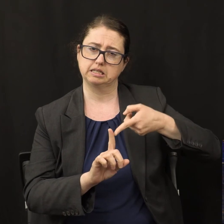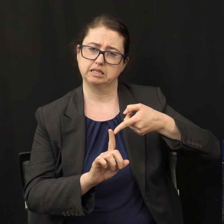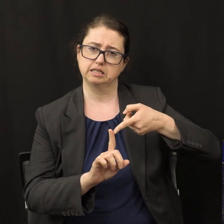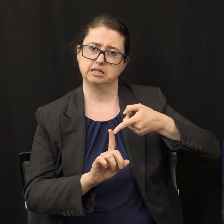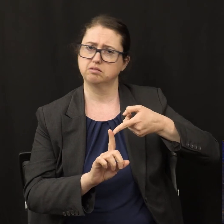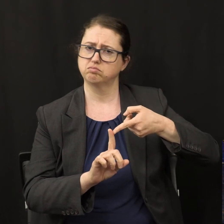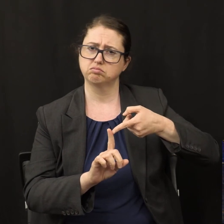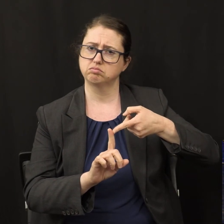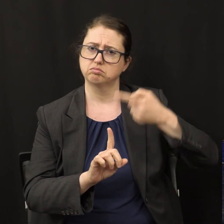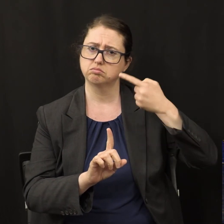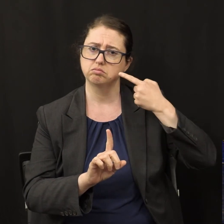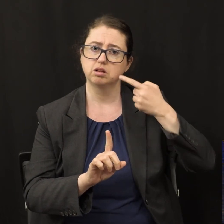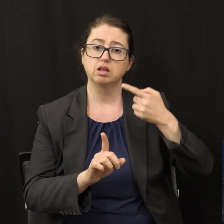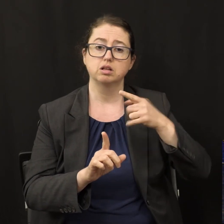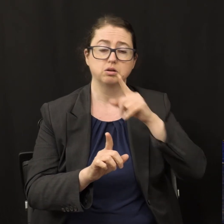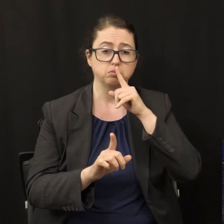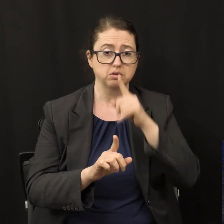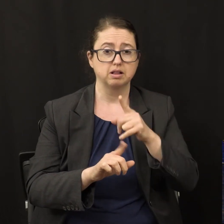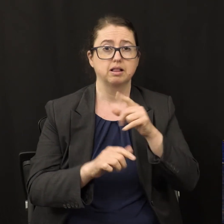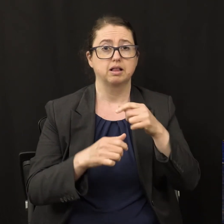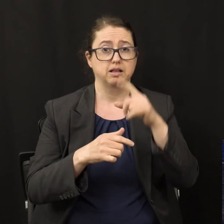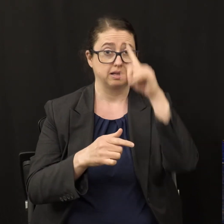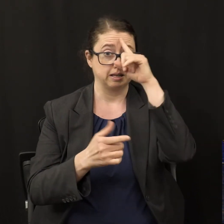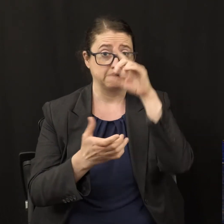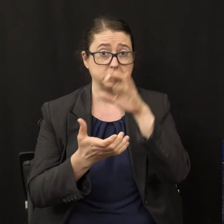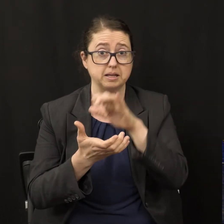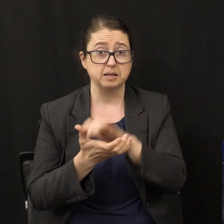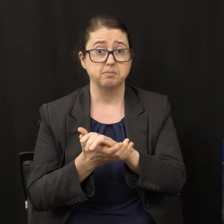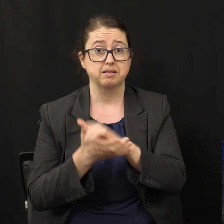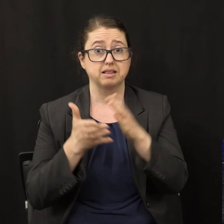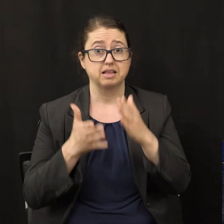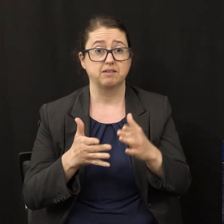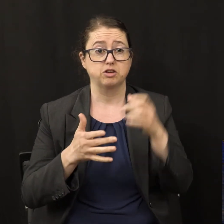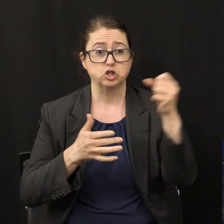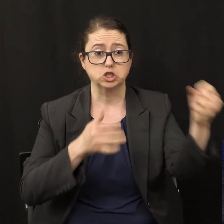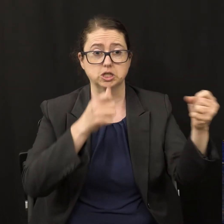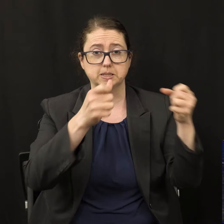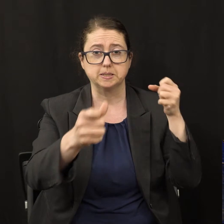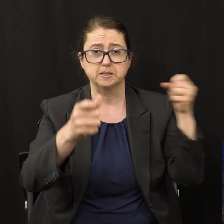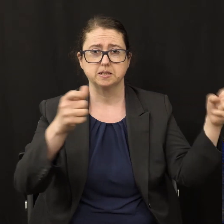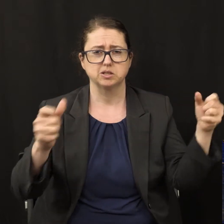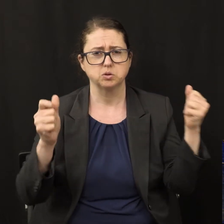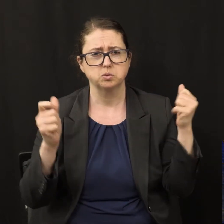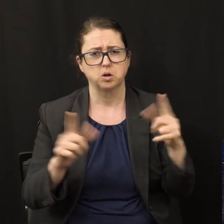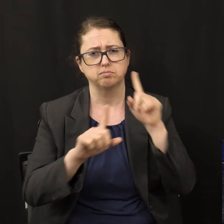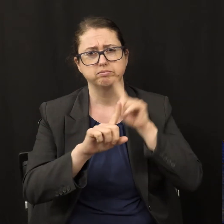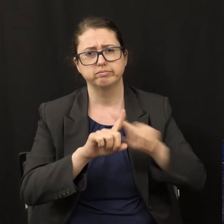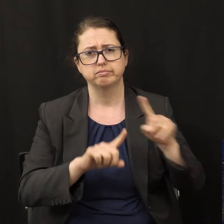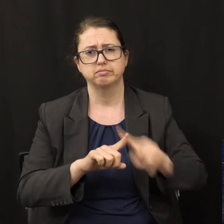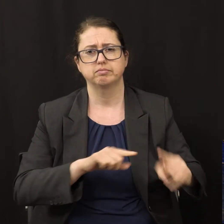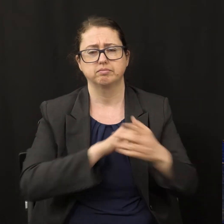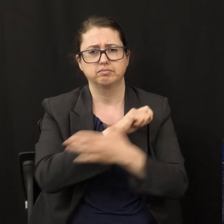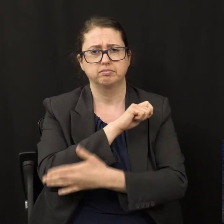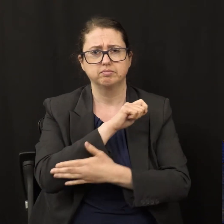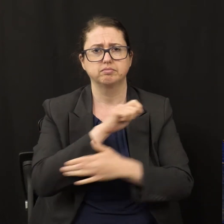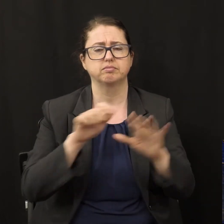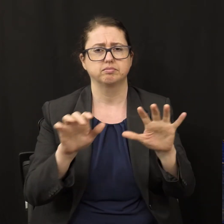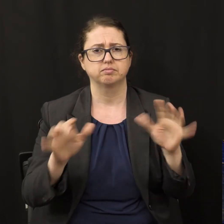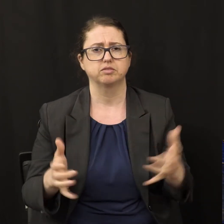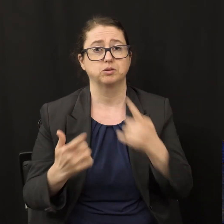plant believers in every country of the world. To proclaim the three angels' message. That is the reason for